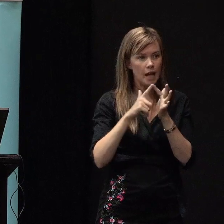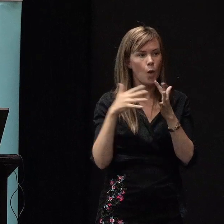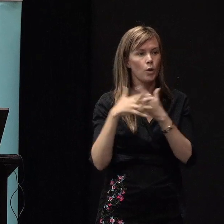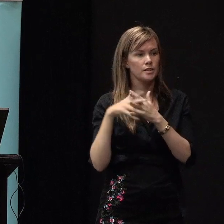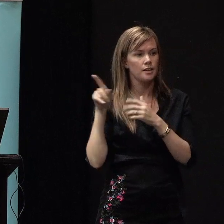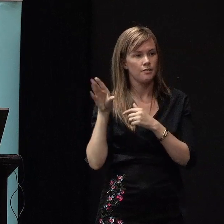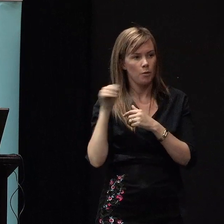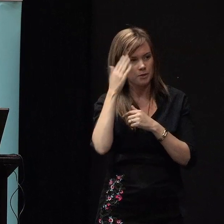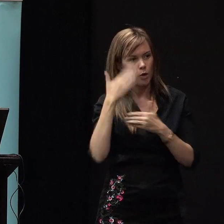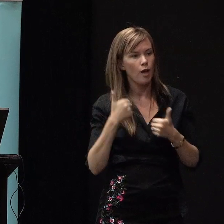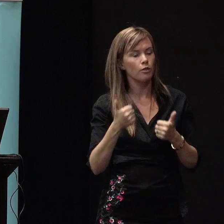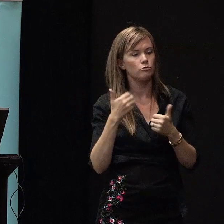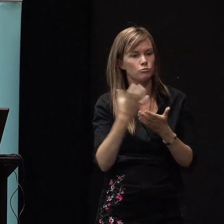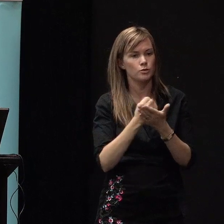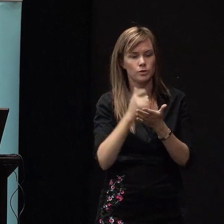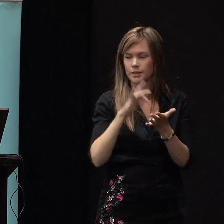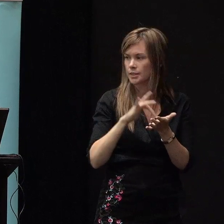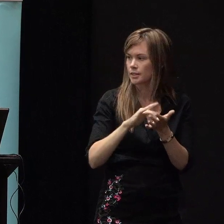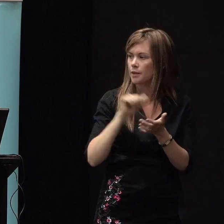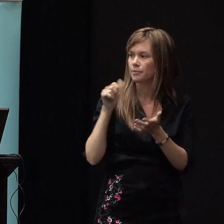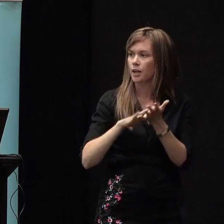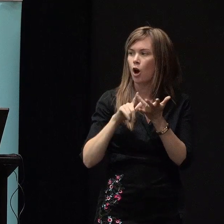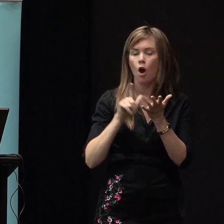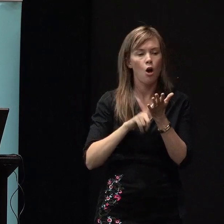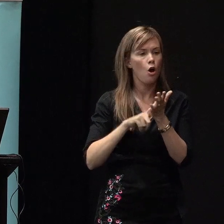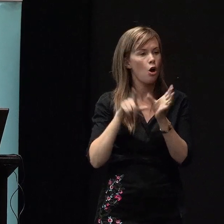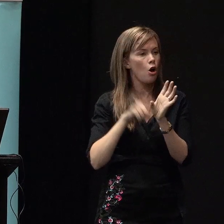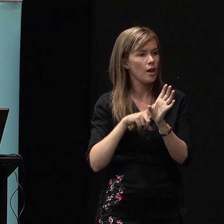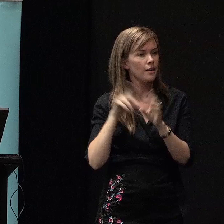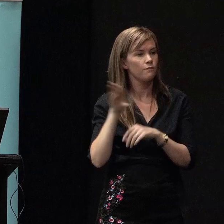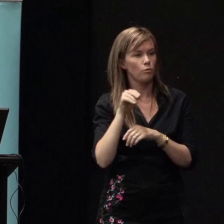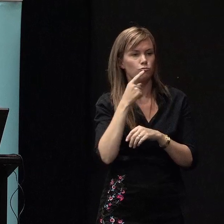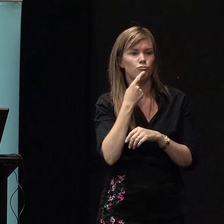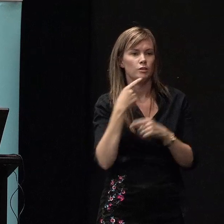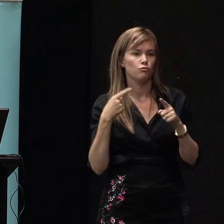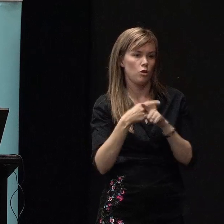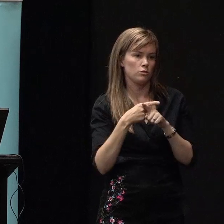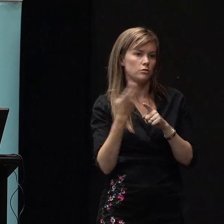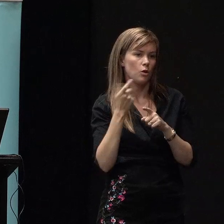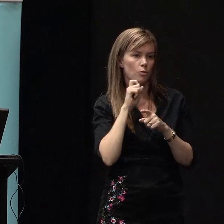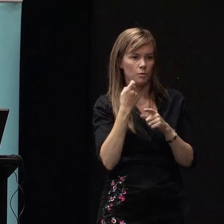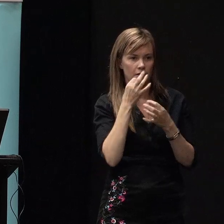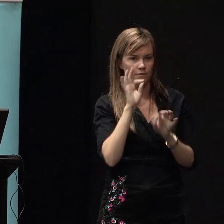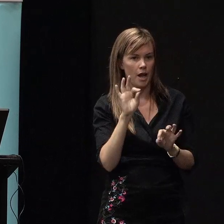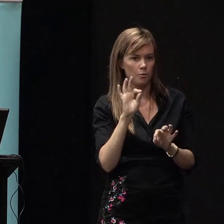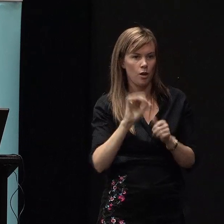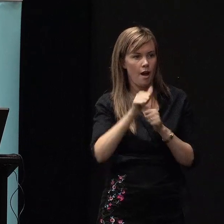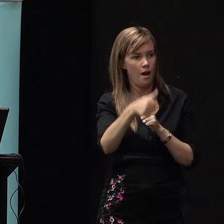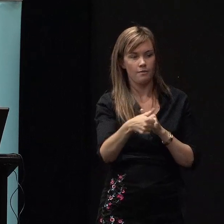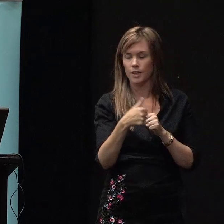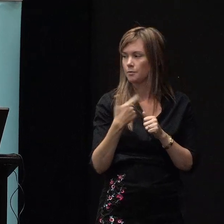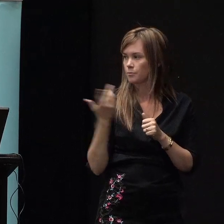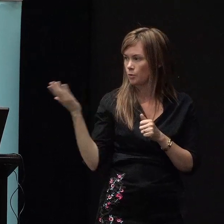Resource Centre and Holly Griffin from New Zealand Red Cross. So we'll make ourselves available afterwards. I'll let Lucy get us started.